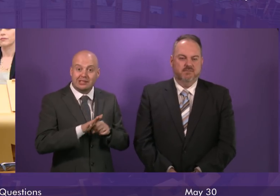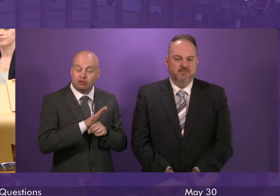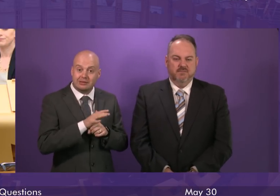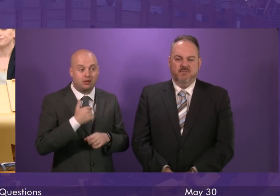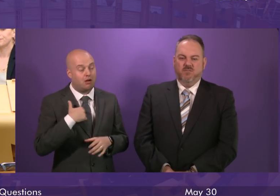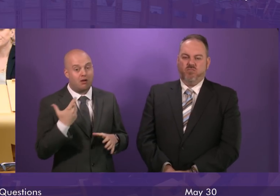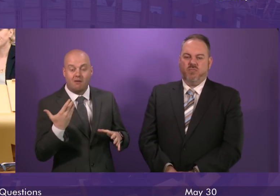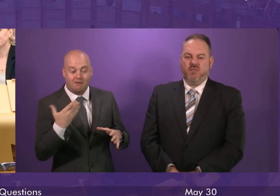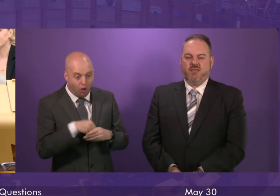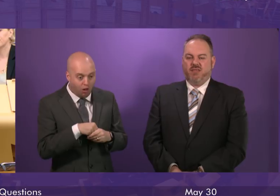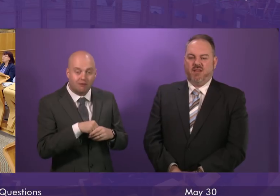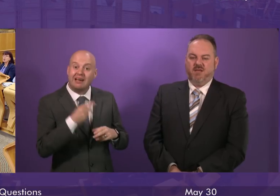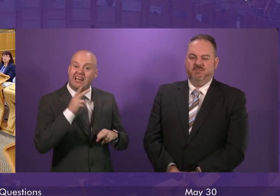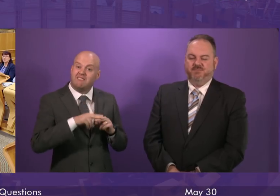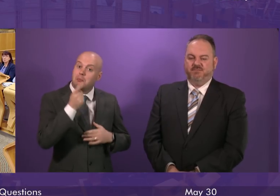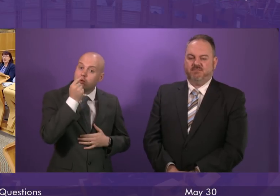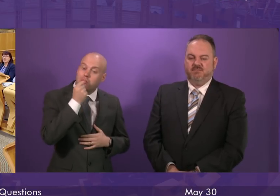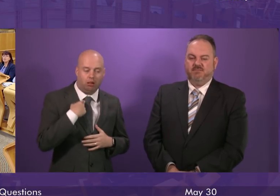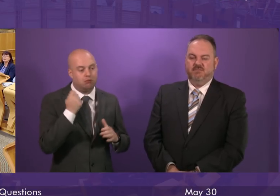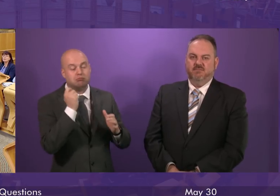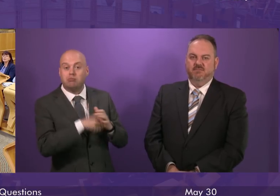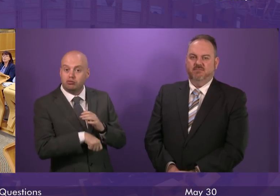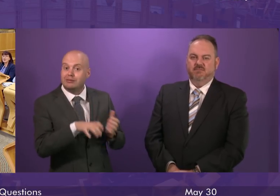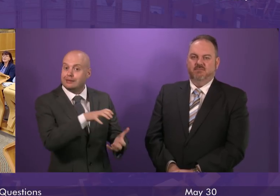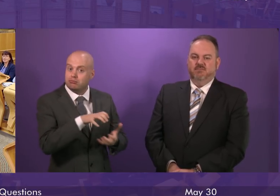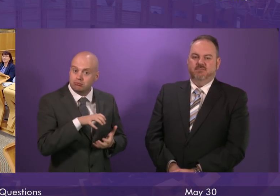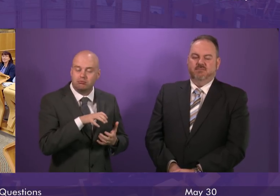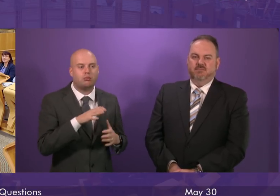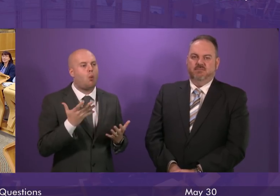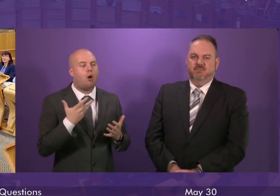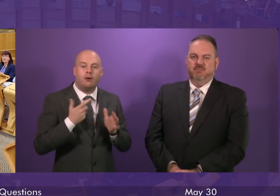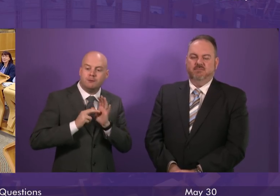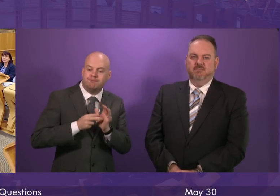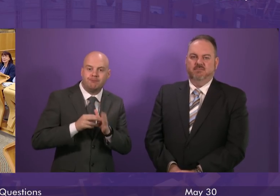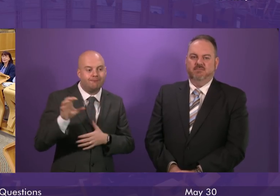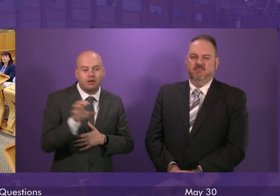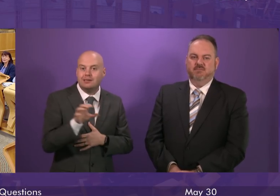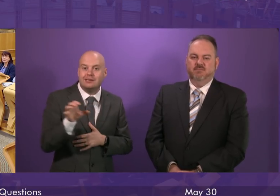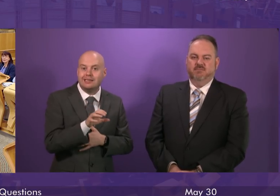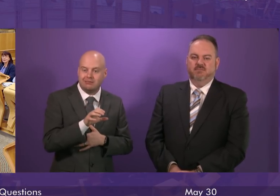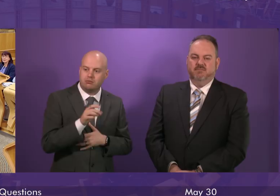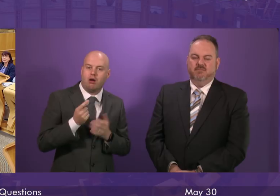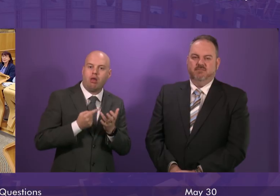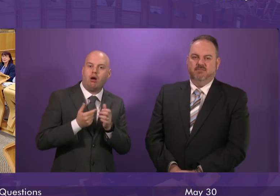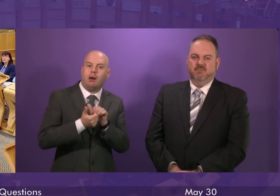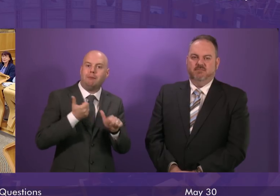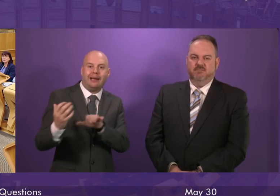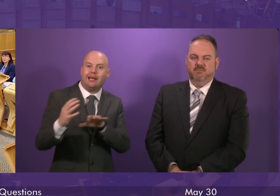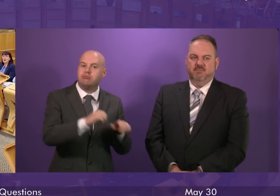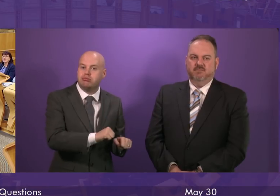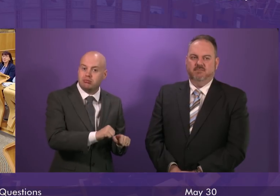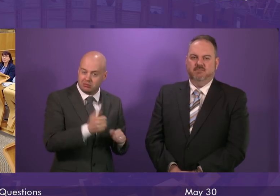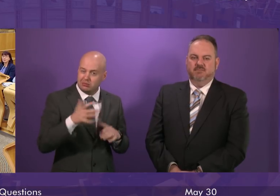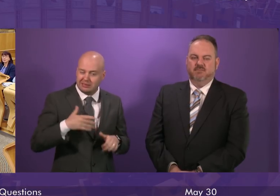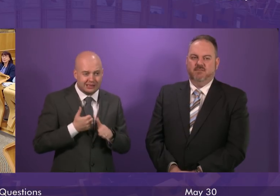of purchasing sites where we can, of coming up with funding arrangements to facilitate the purchase of sites by other companies, given that